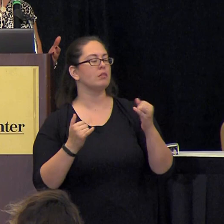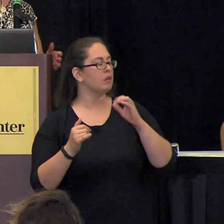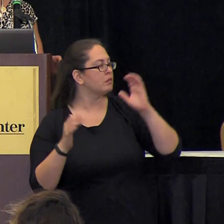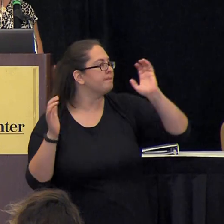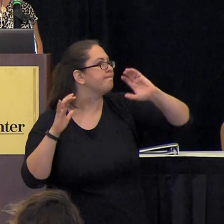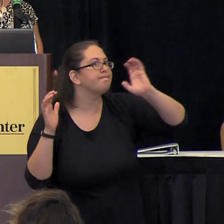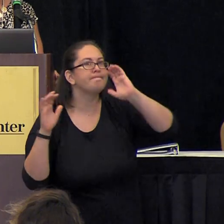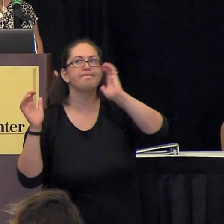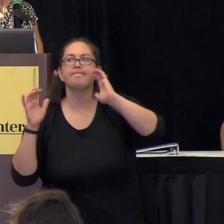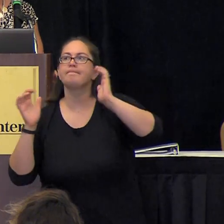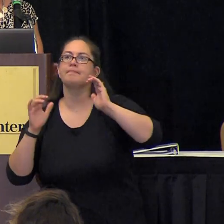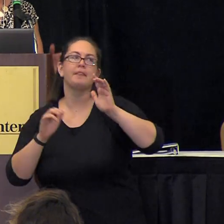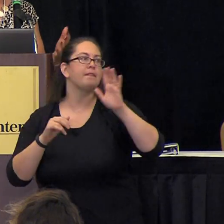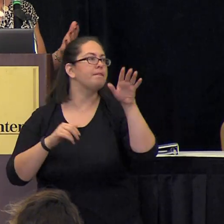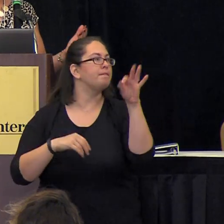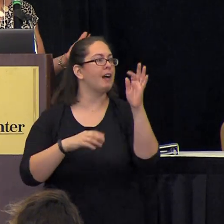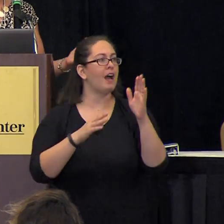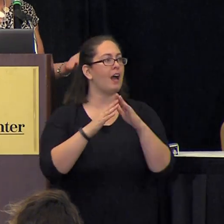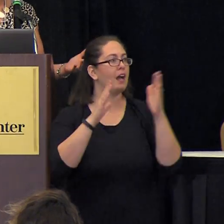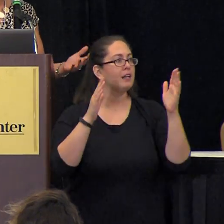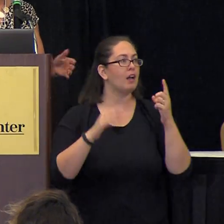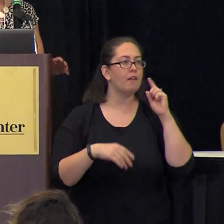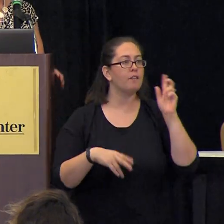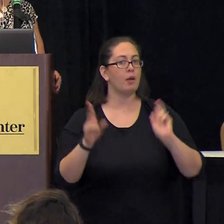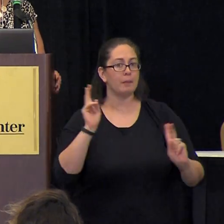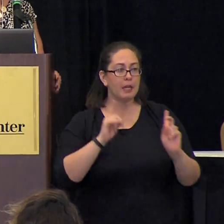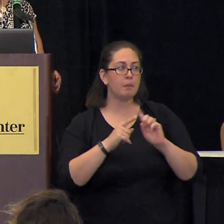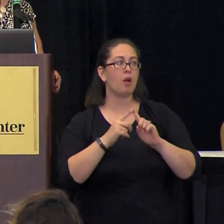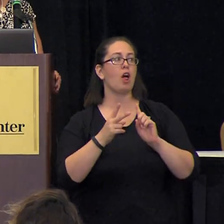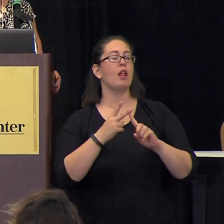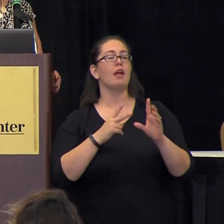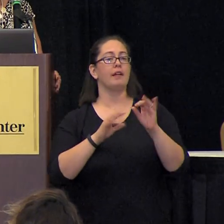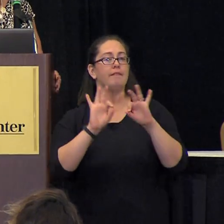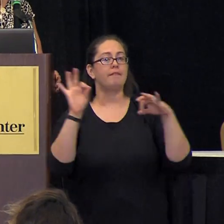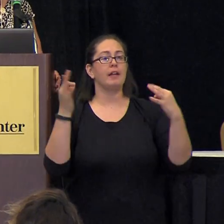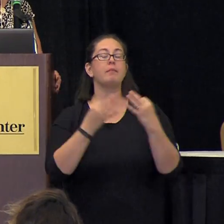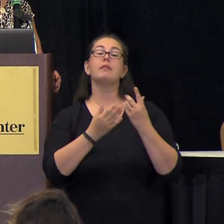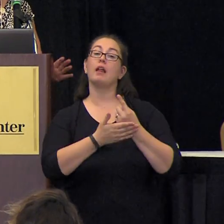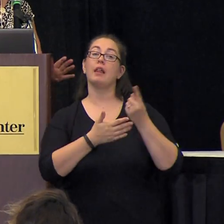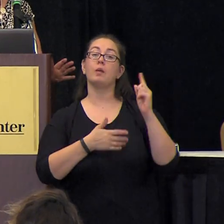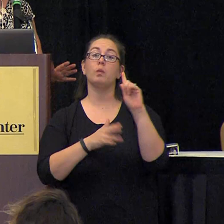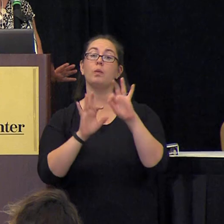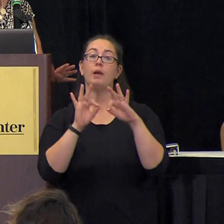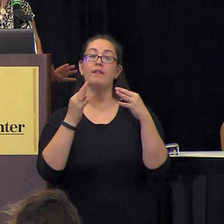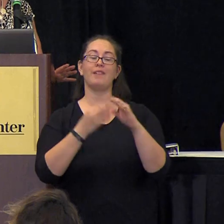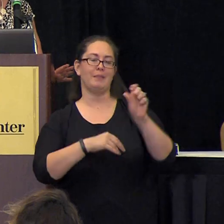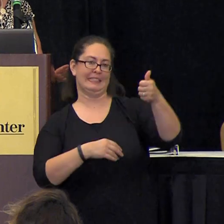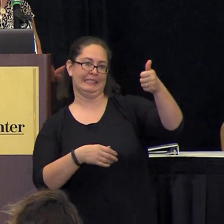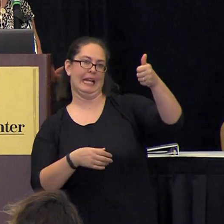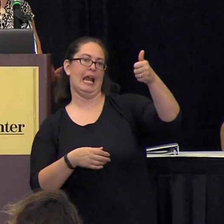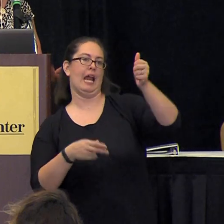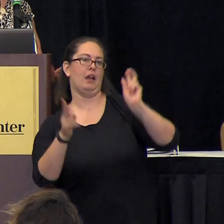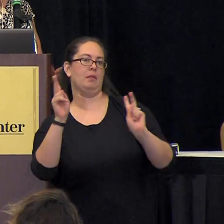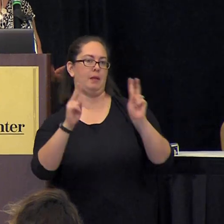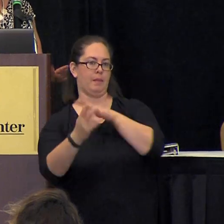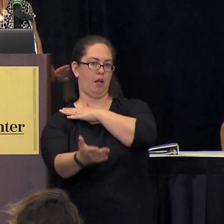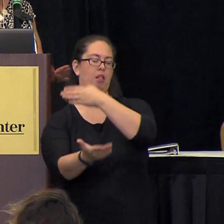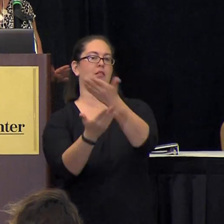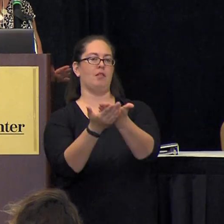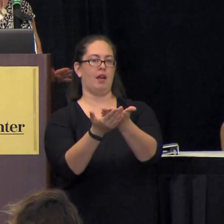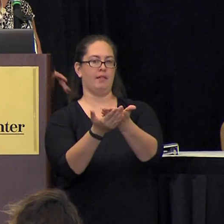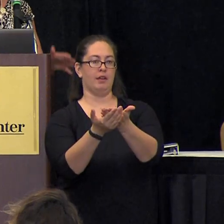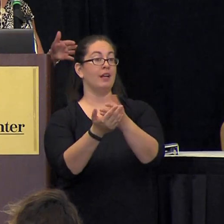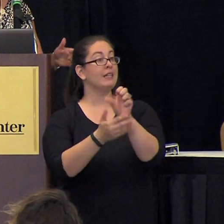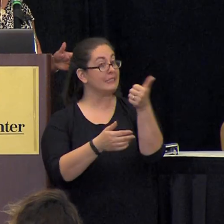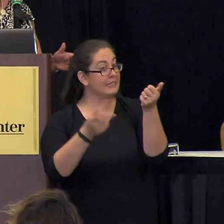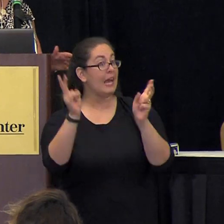for these individuals and these families last week we had a family of 10 arrive 10